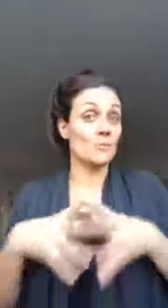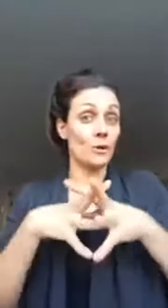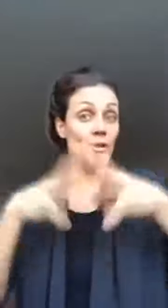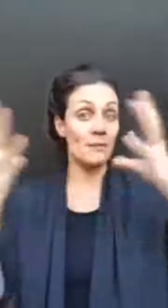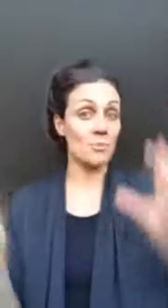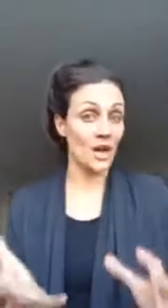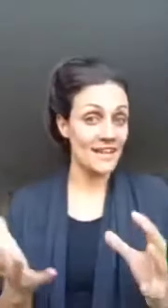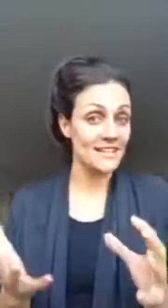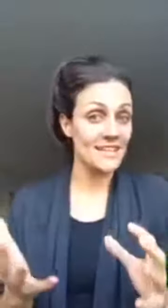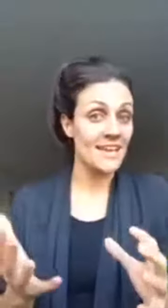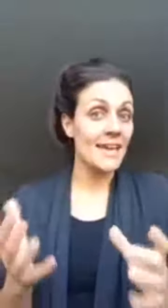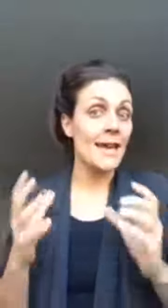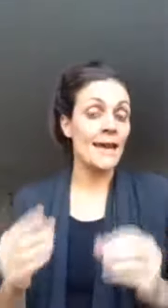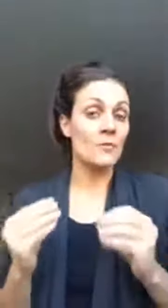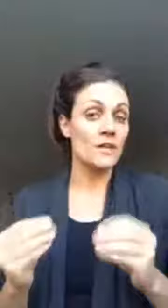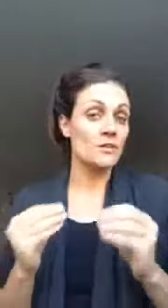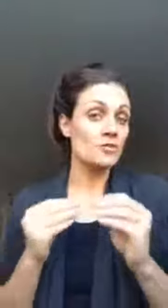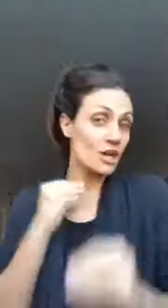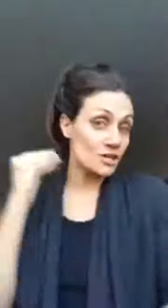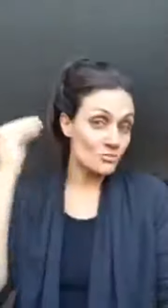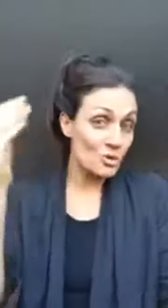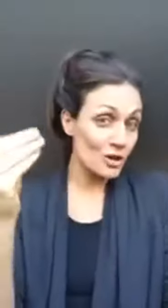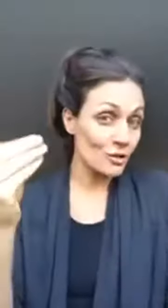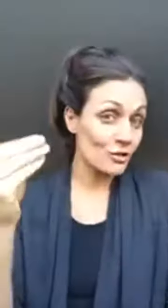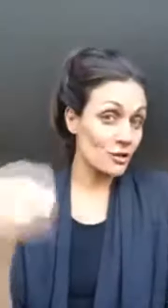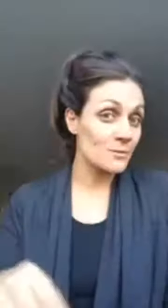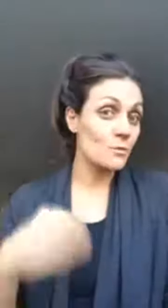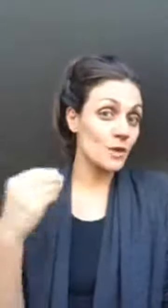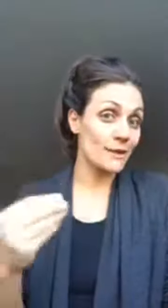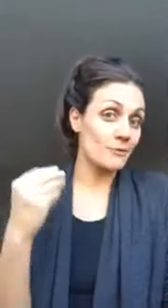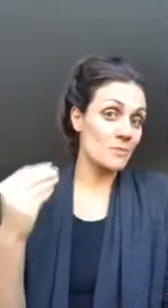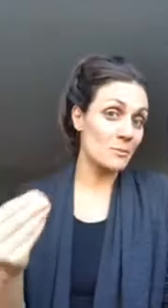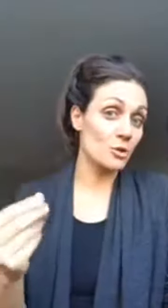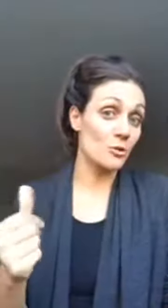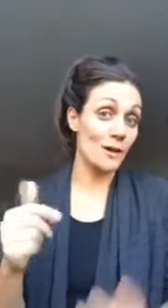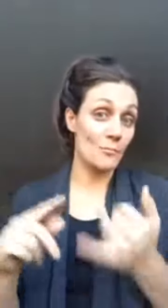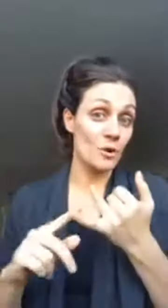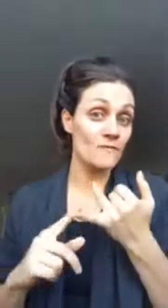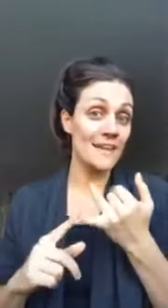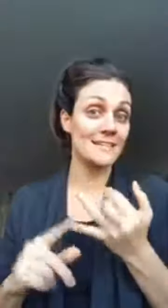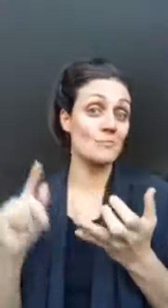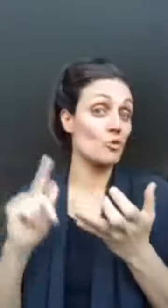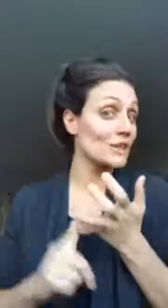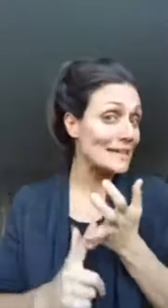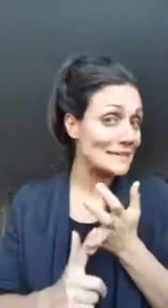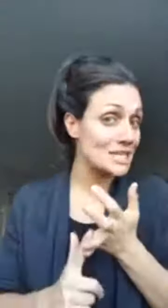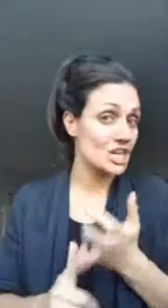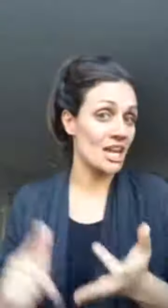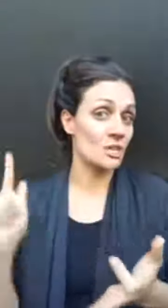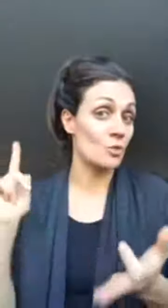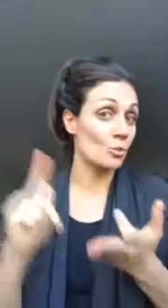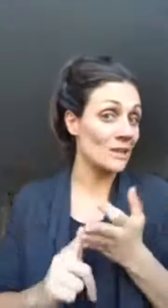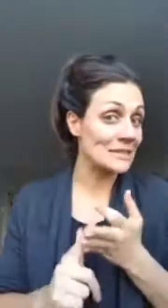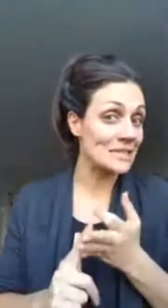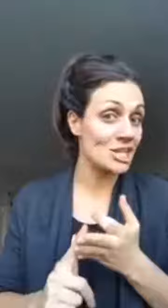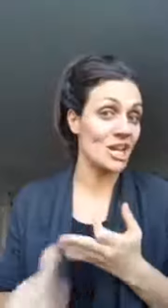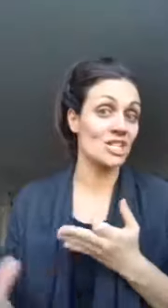program price and when you charge more you're going to be working with people who are more invested more likely to change more willing to change